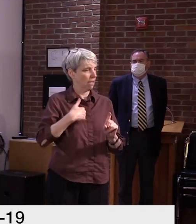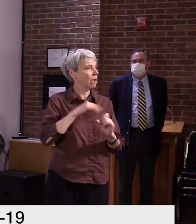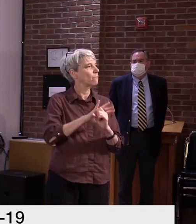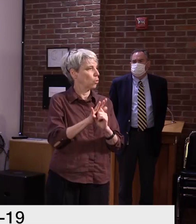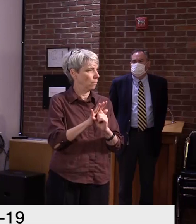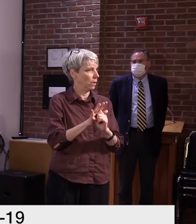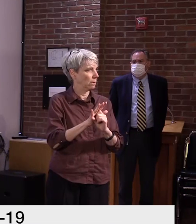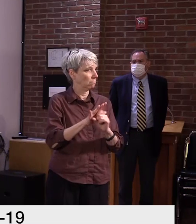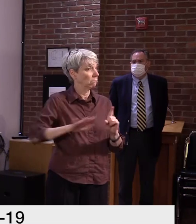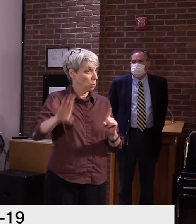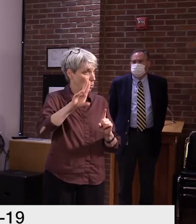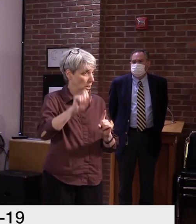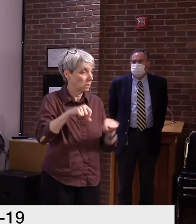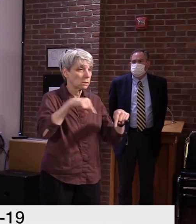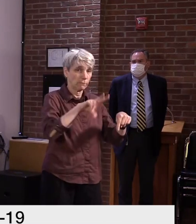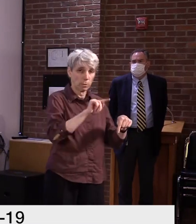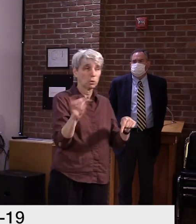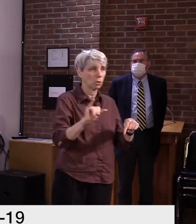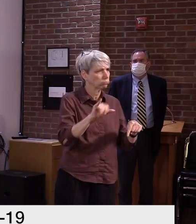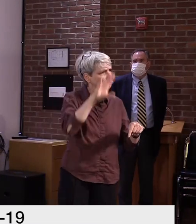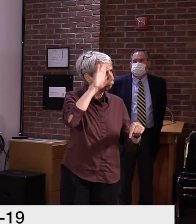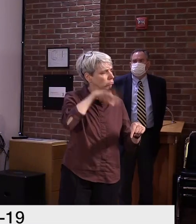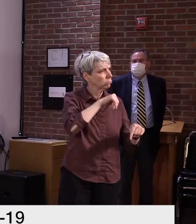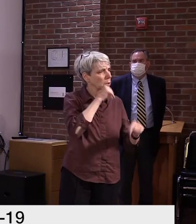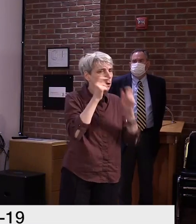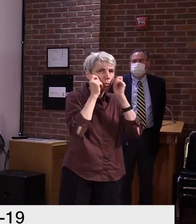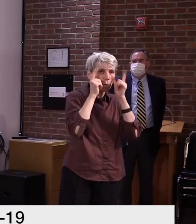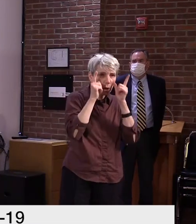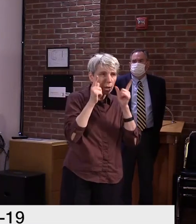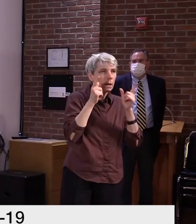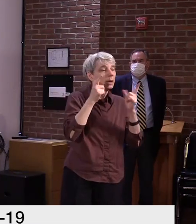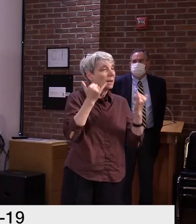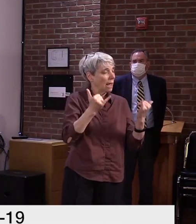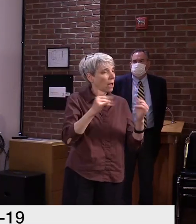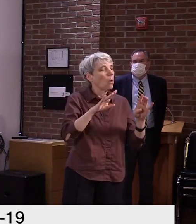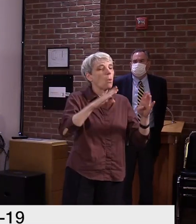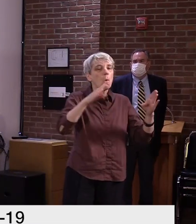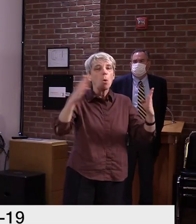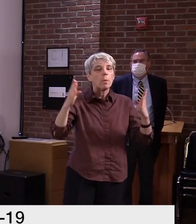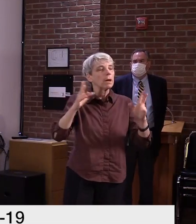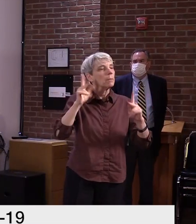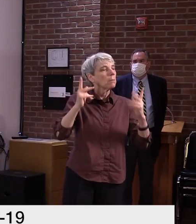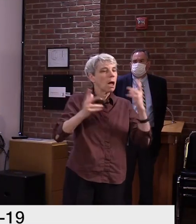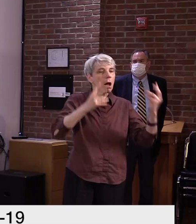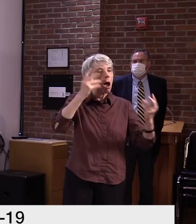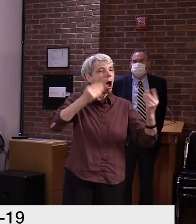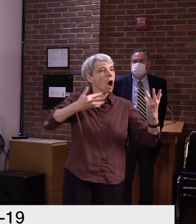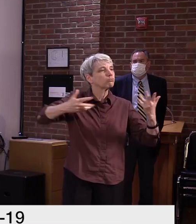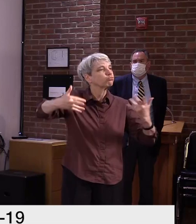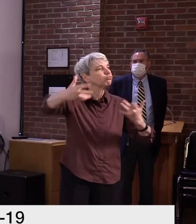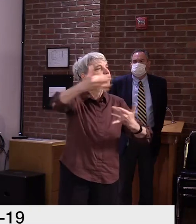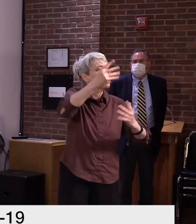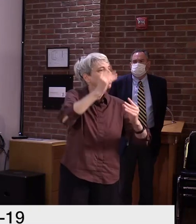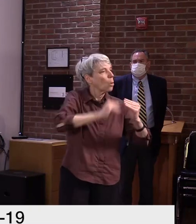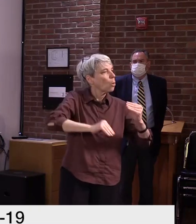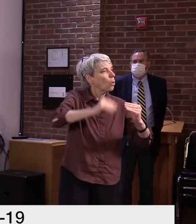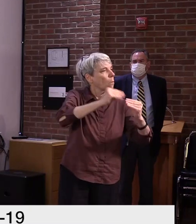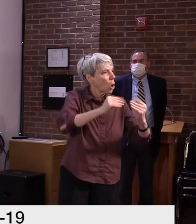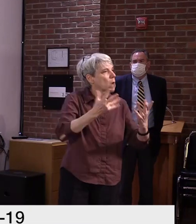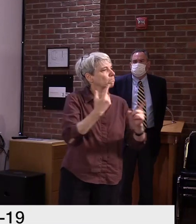as we move about more in society and interact more and as more sectors of the economy have opened.